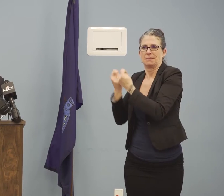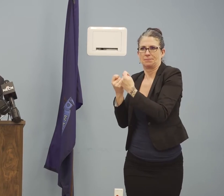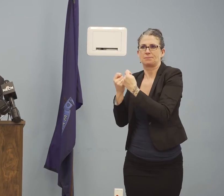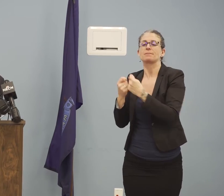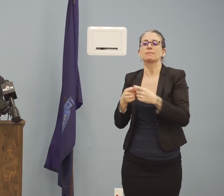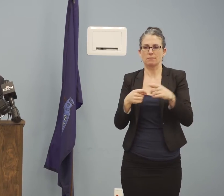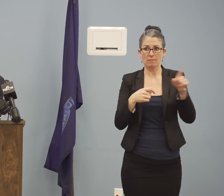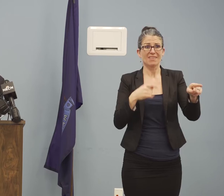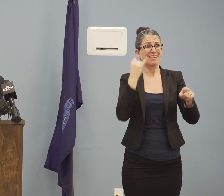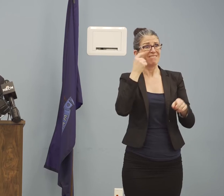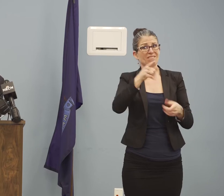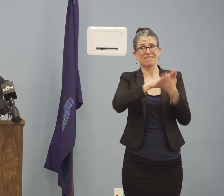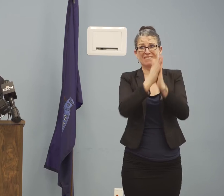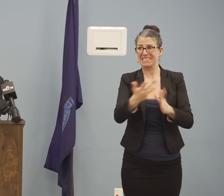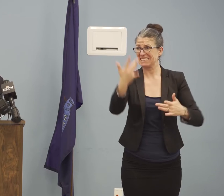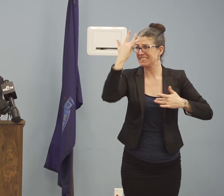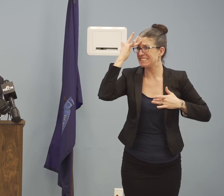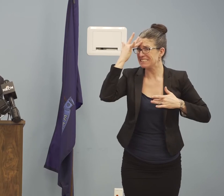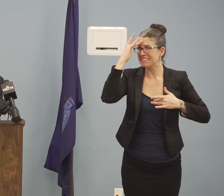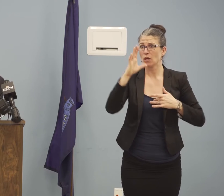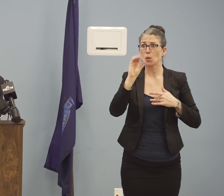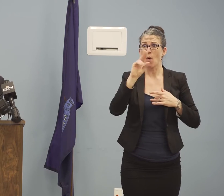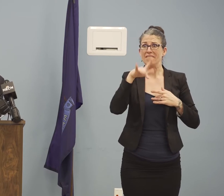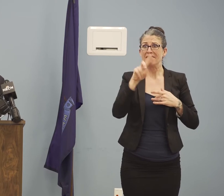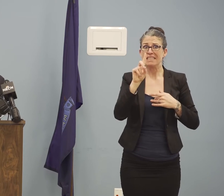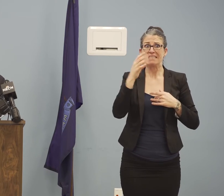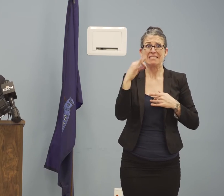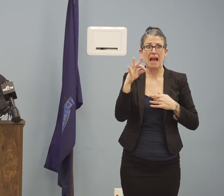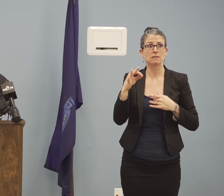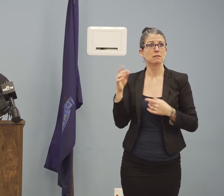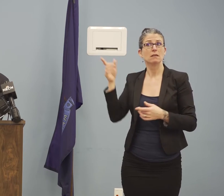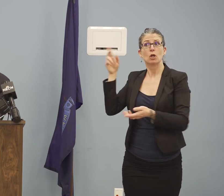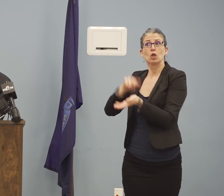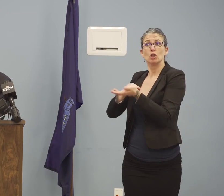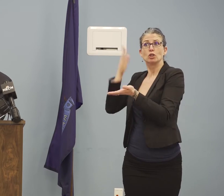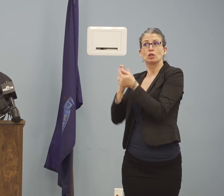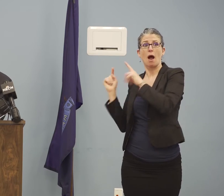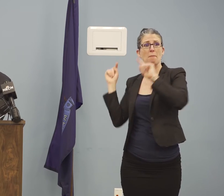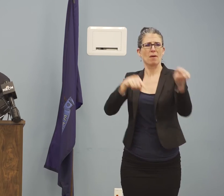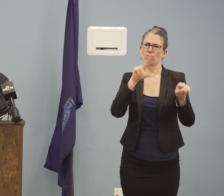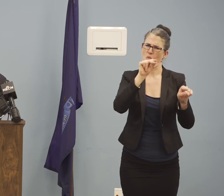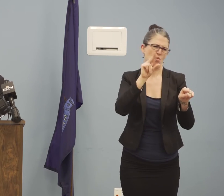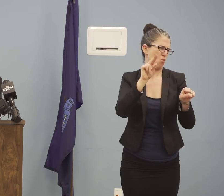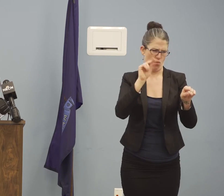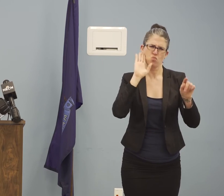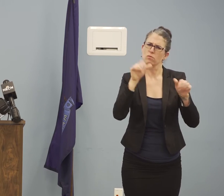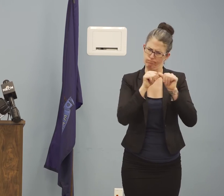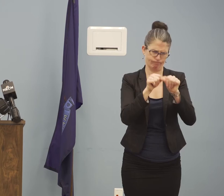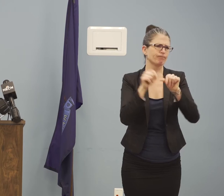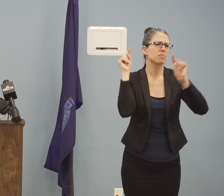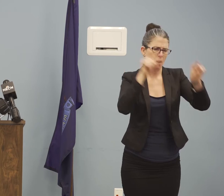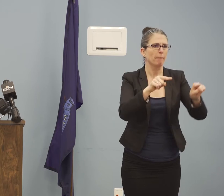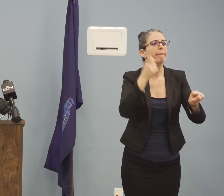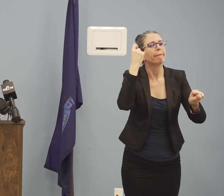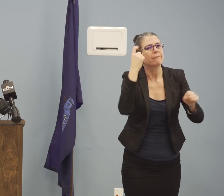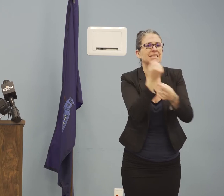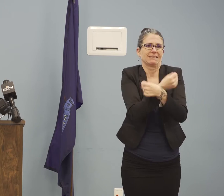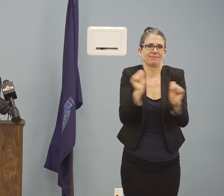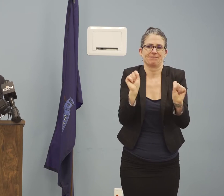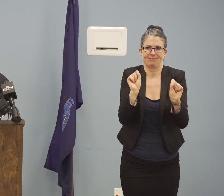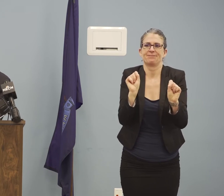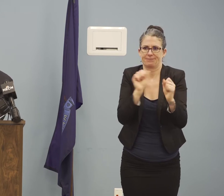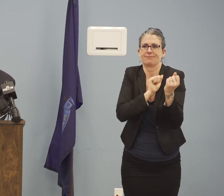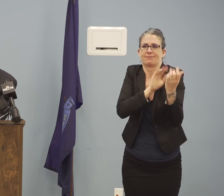able to keep both things going. The second area of field deployment for public health nurses will be in releasing people